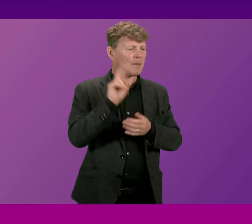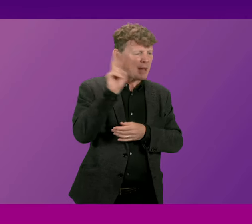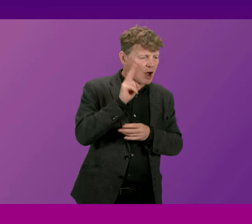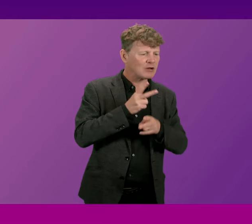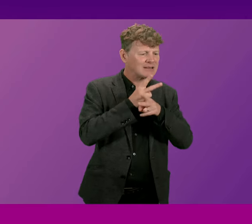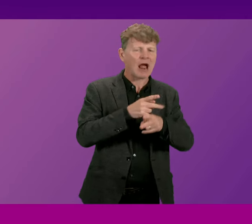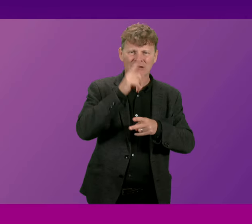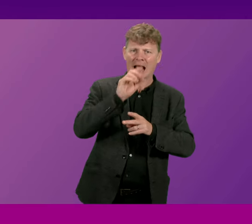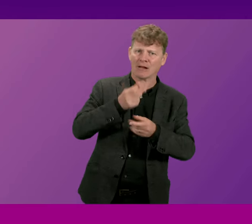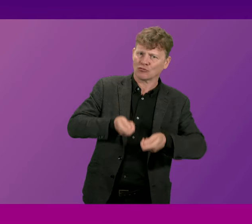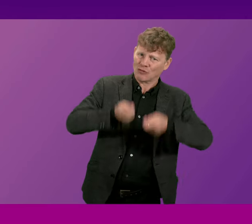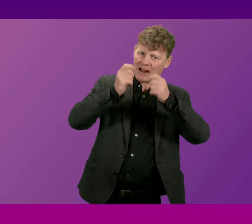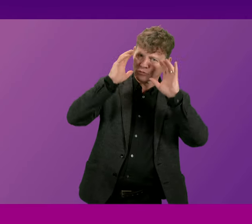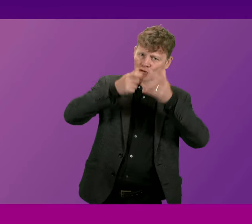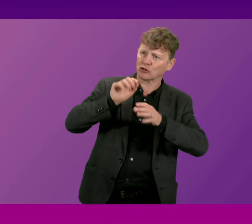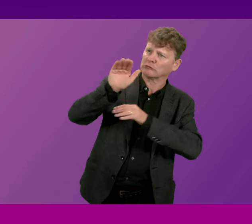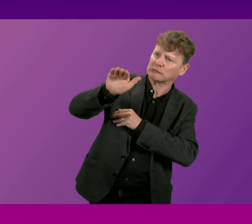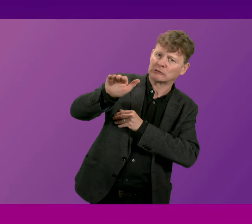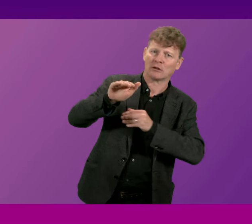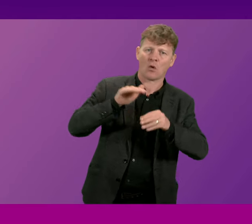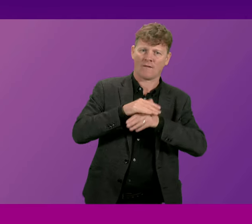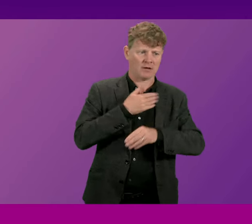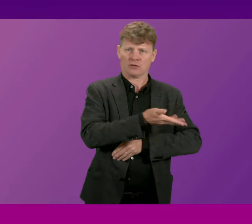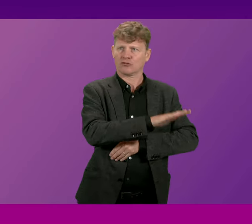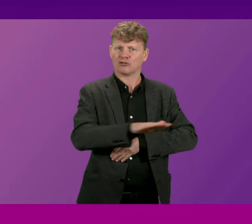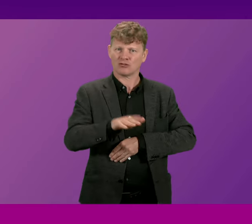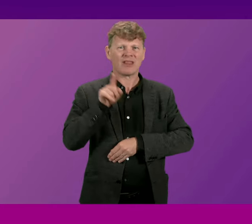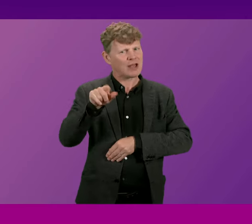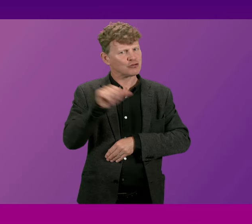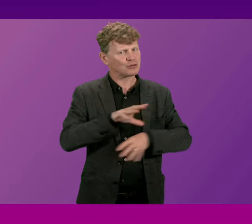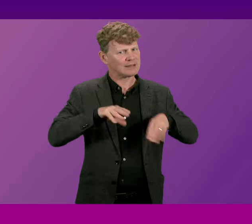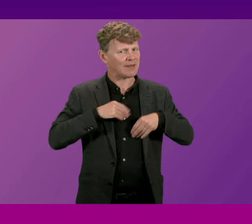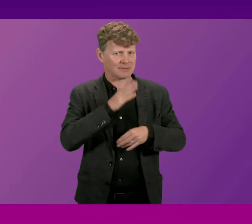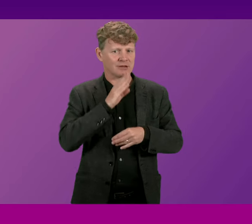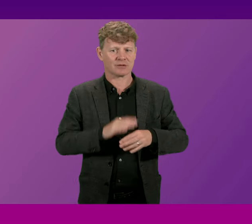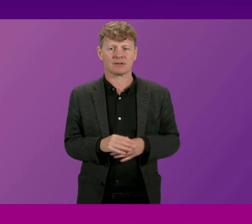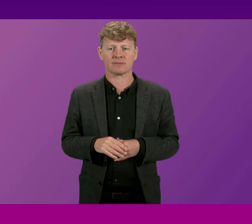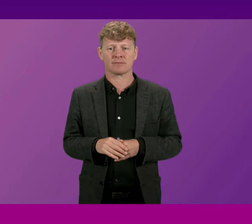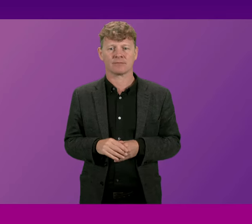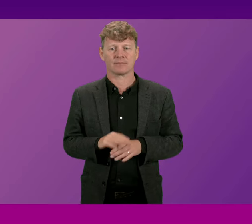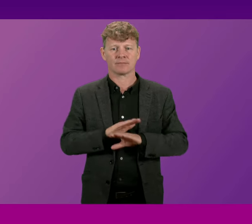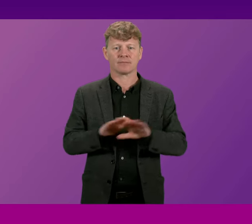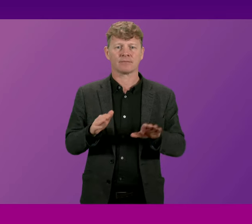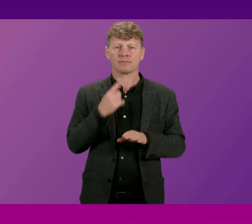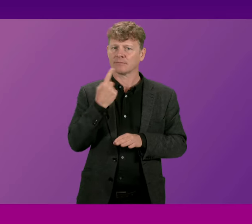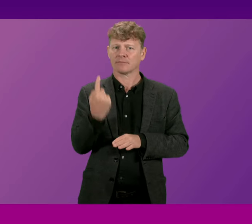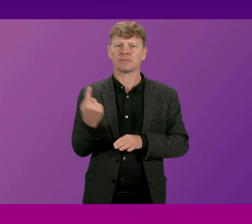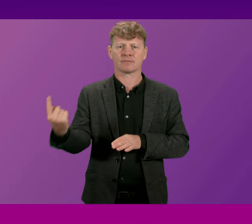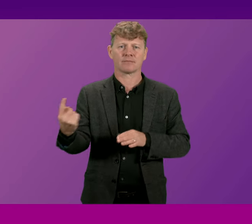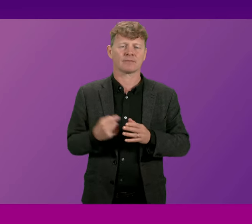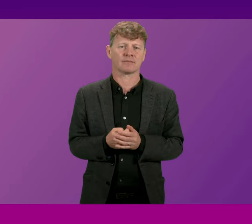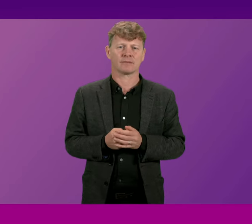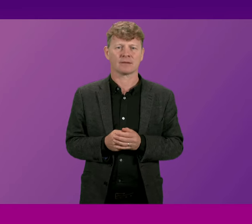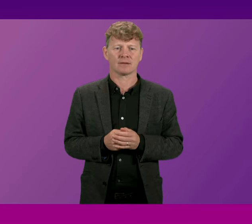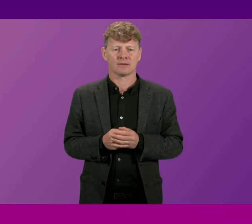where they are concerned about the safety of their children and the local authority should take those seriously And Oliver Mundell Thank you